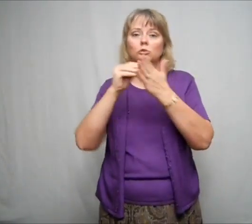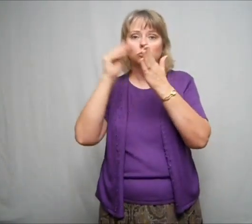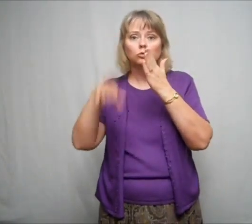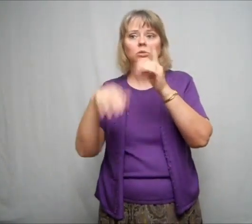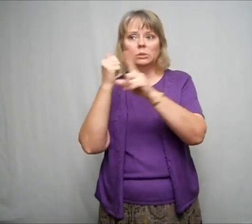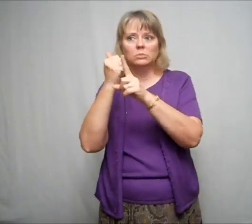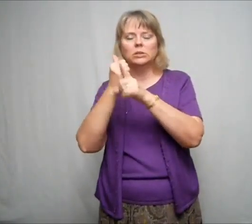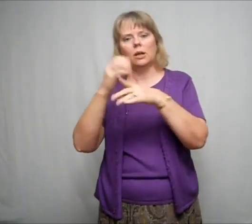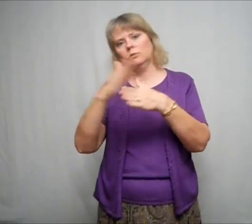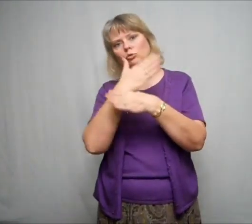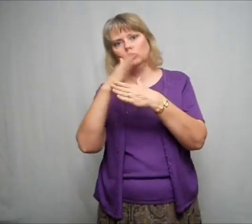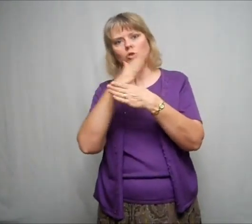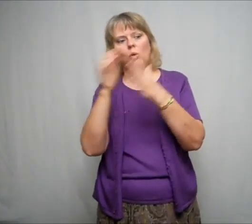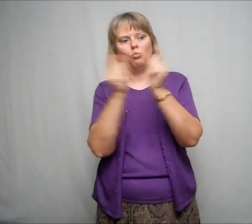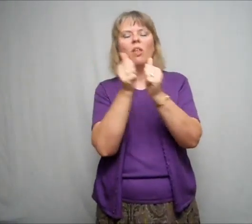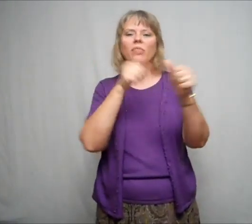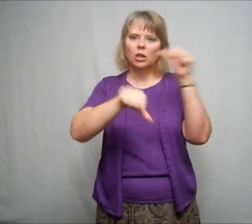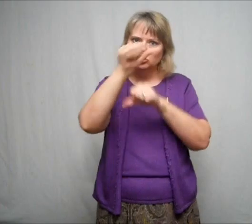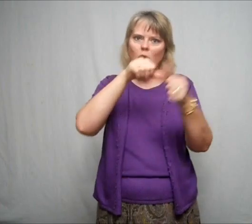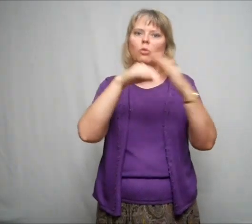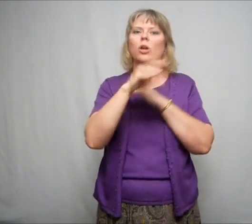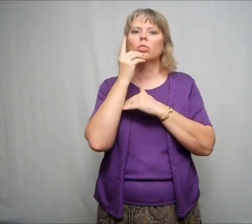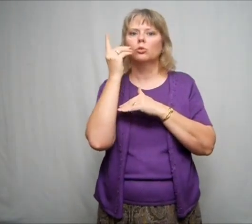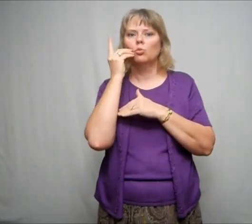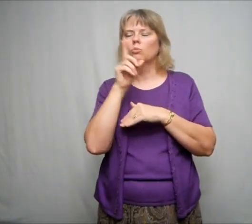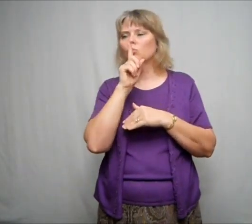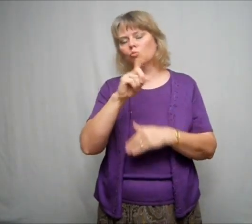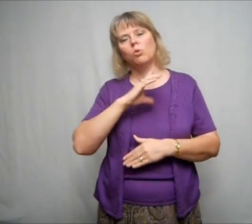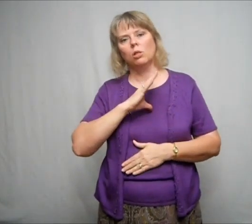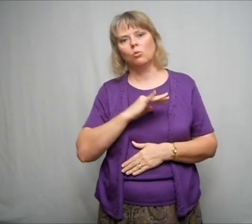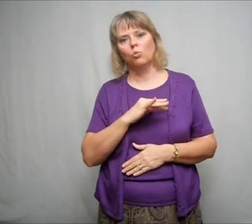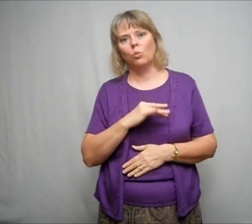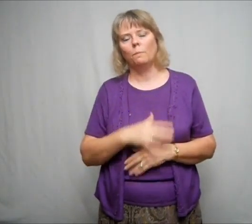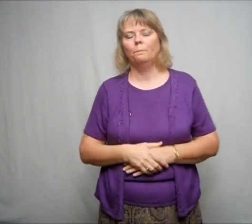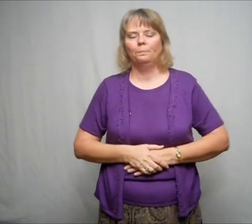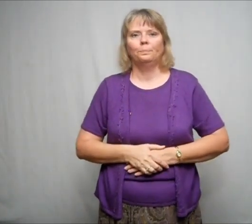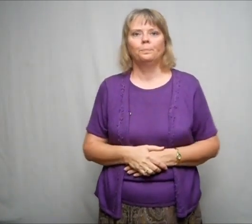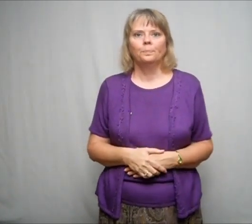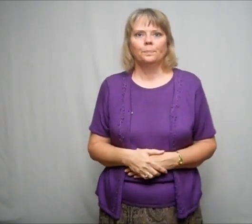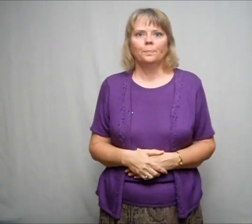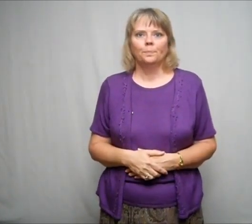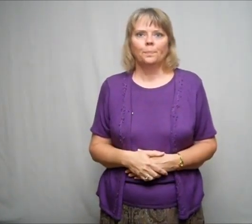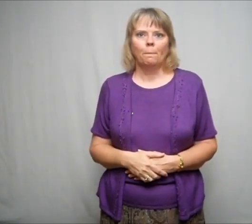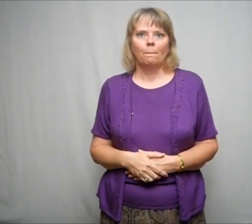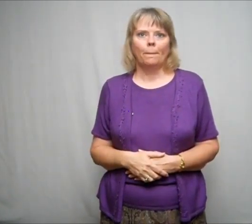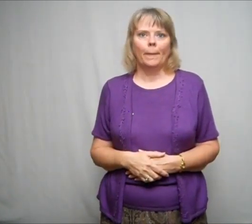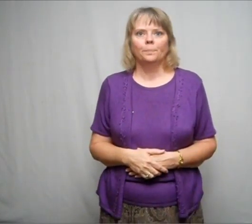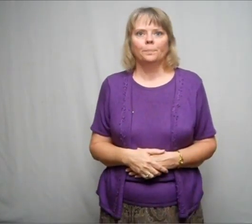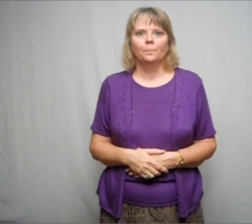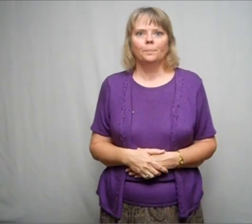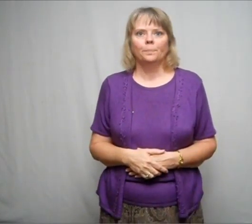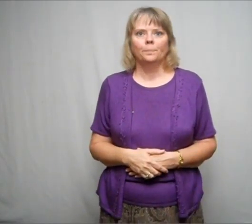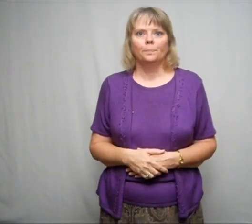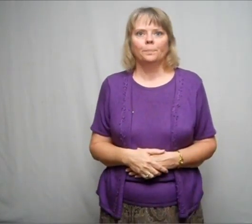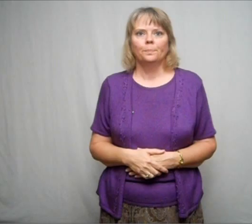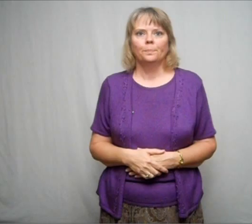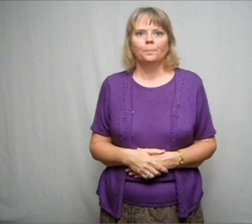learned the message of salvation and how to share the gospel with other people. And we were so satisfied that God had accomplished that.